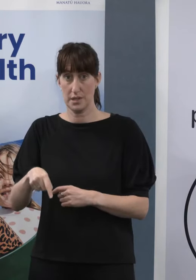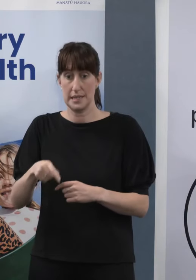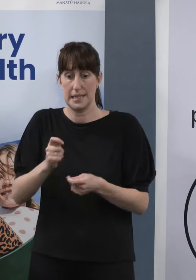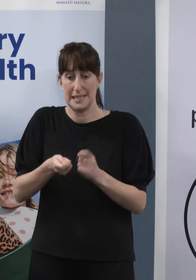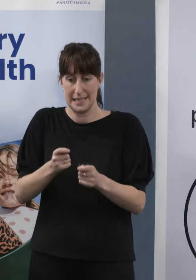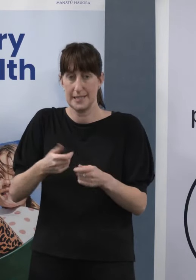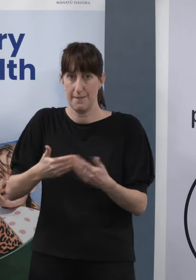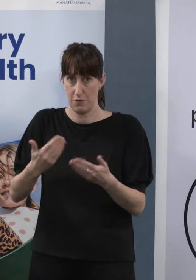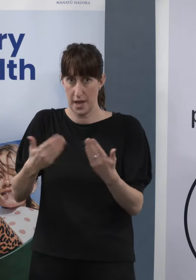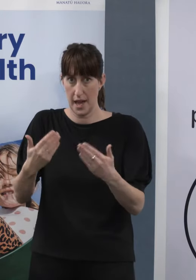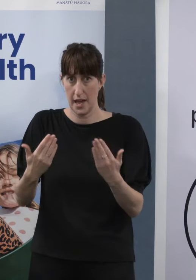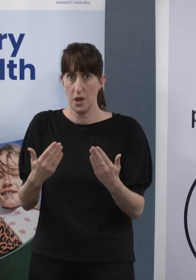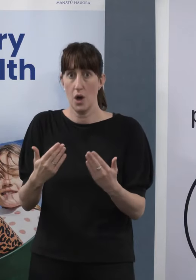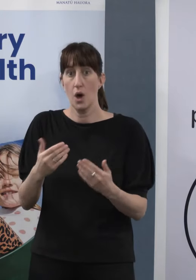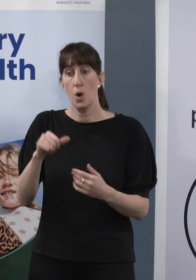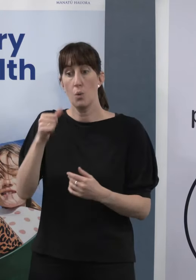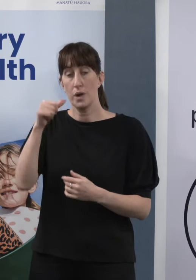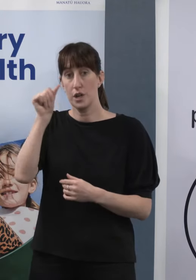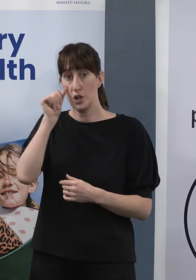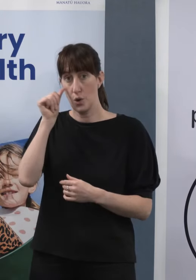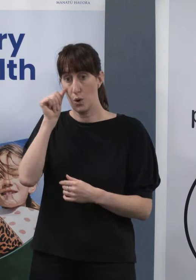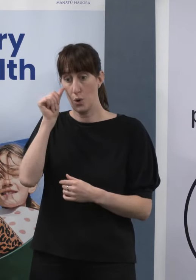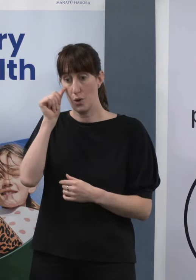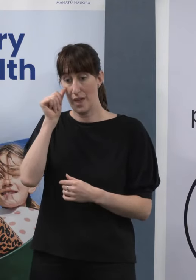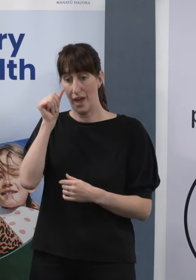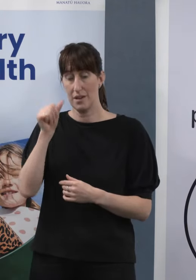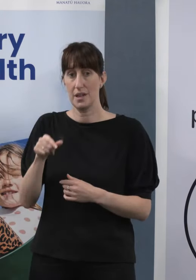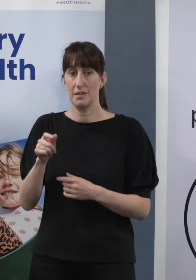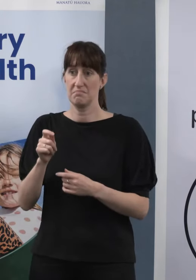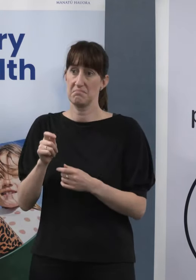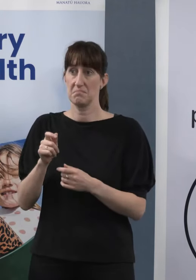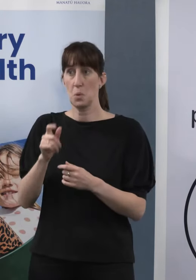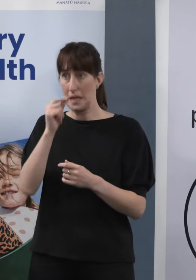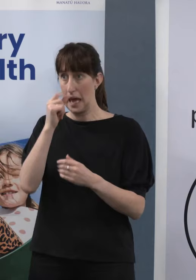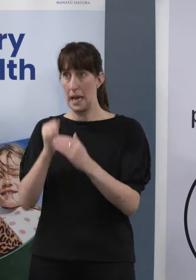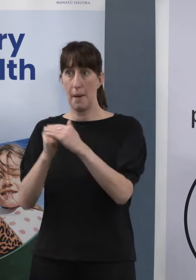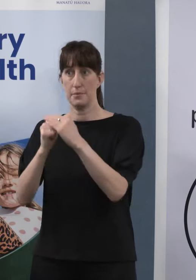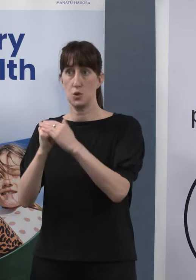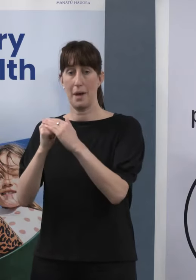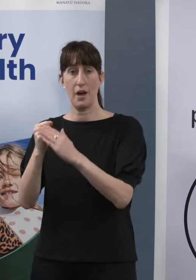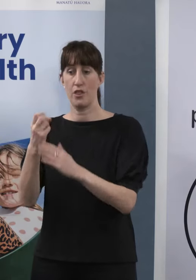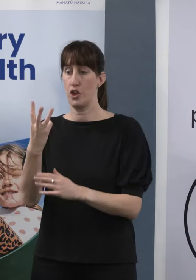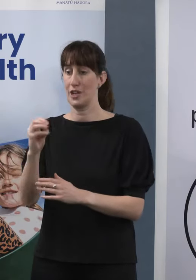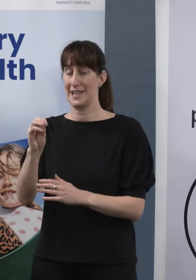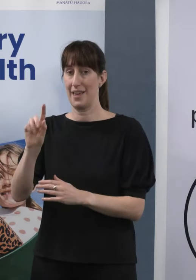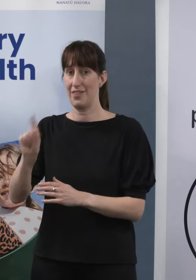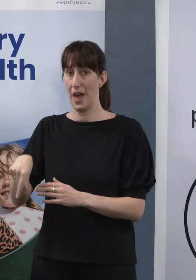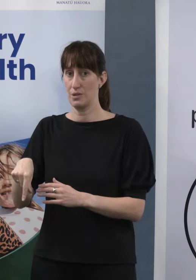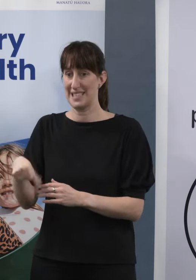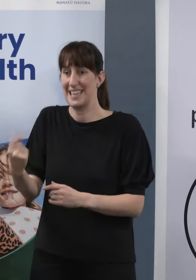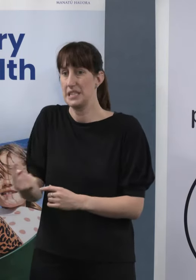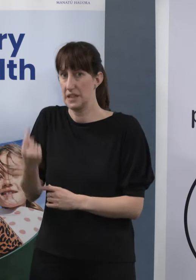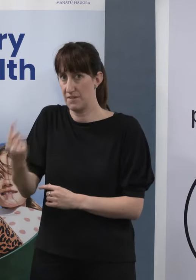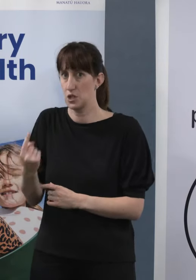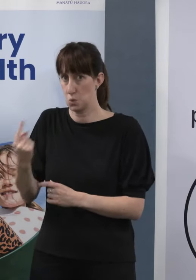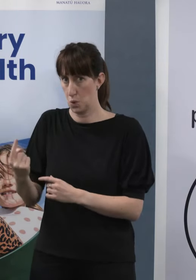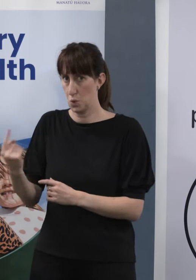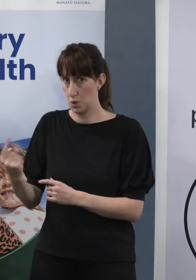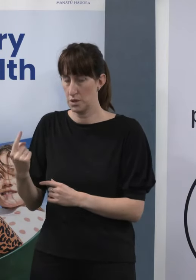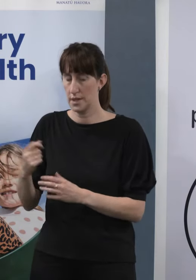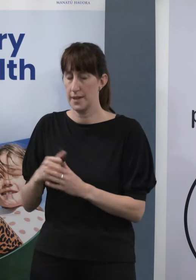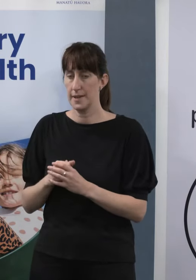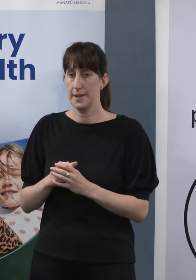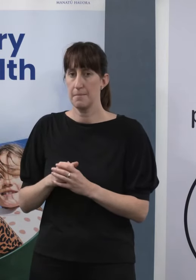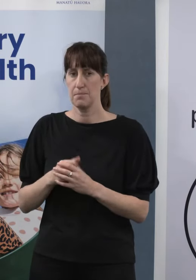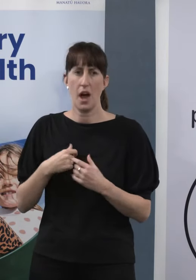for that unpooled testing numbers of around 30,000. And what became apparent, and I talked about this in March, is